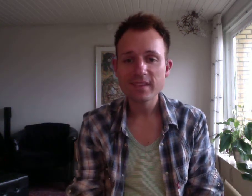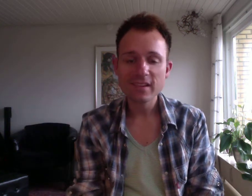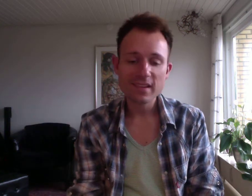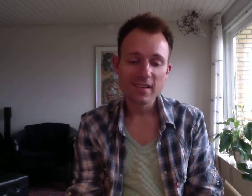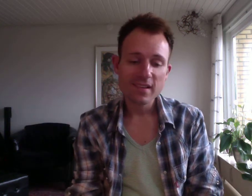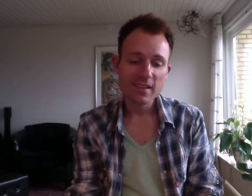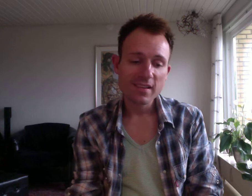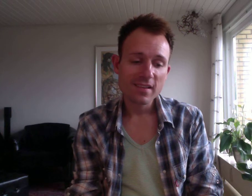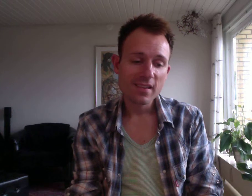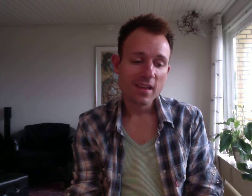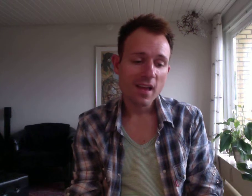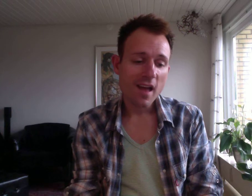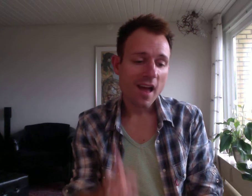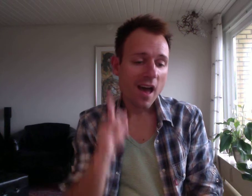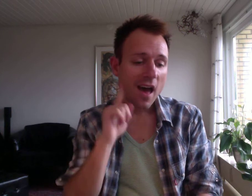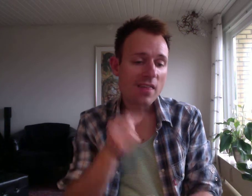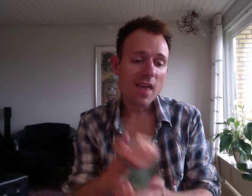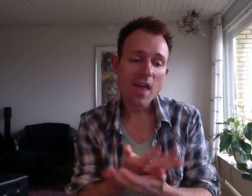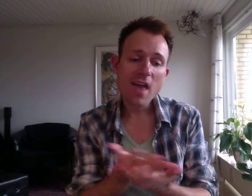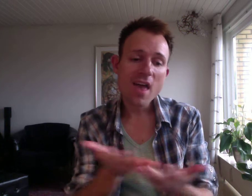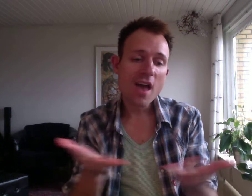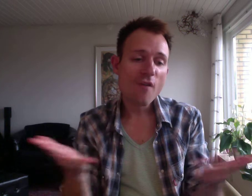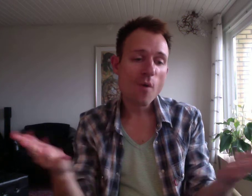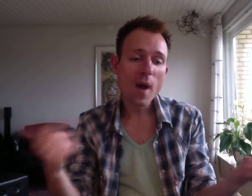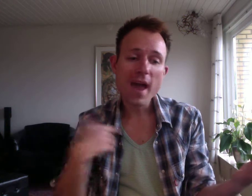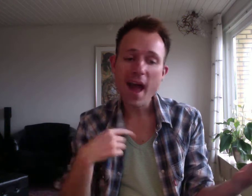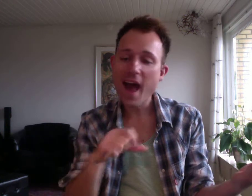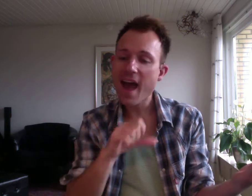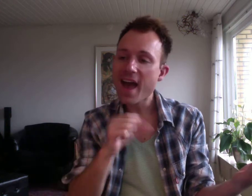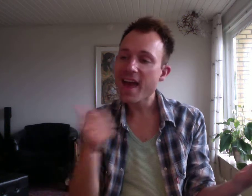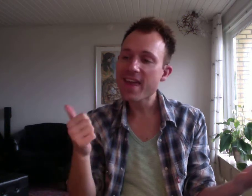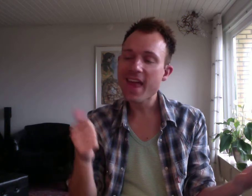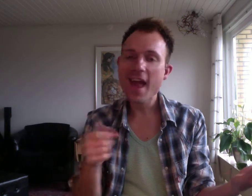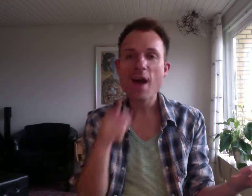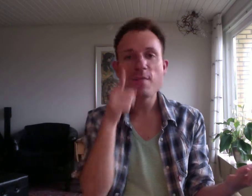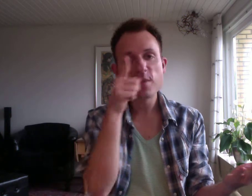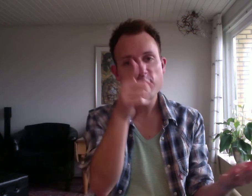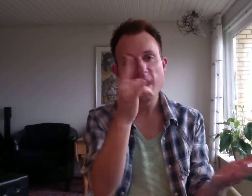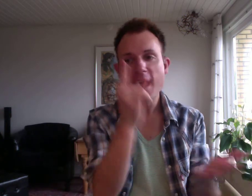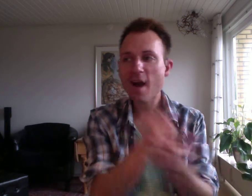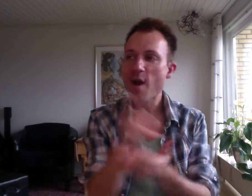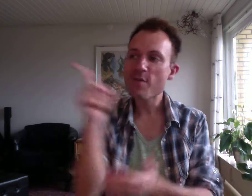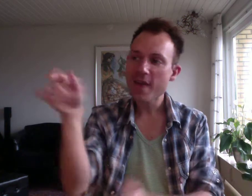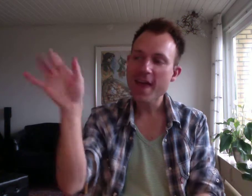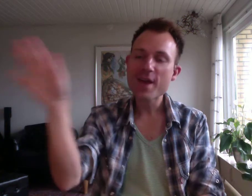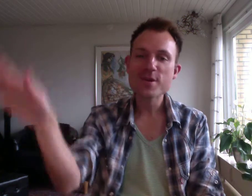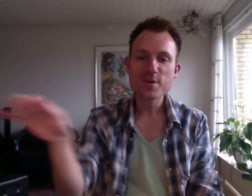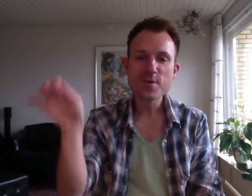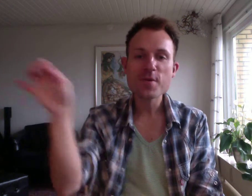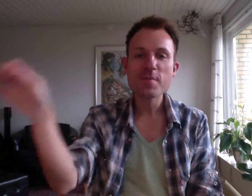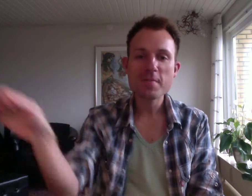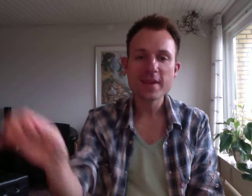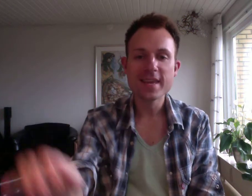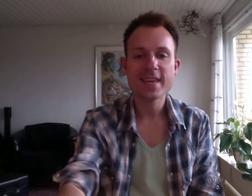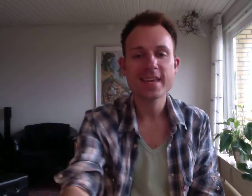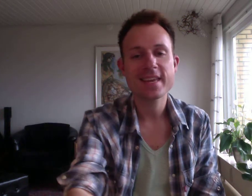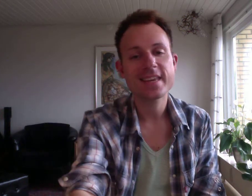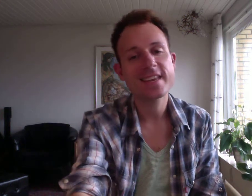And everywhere I am there you'll be